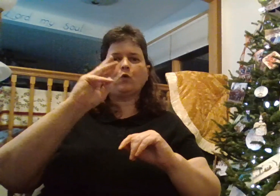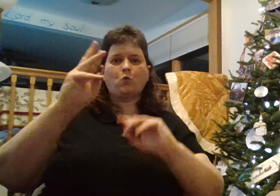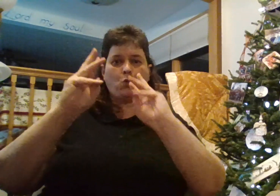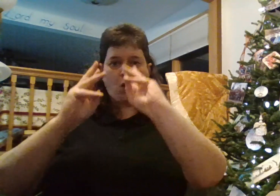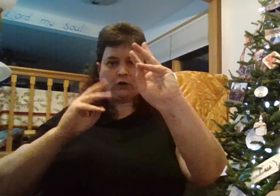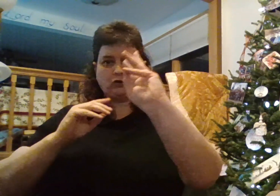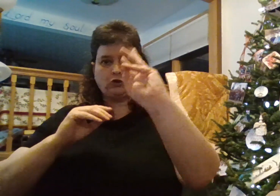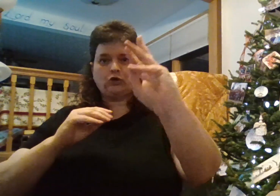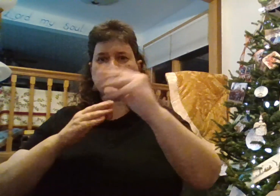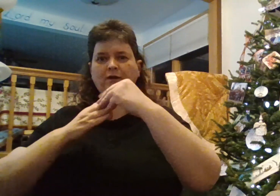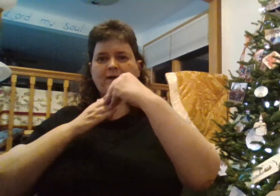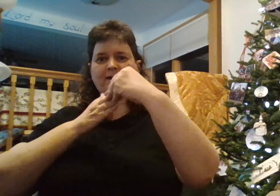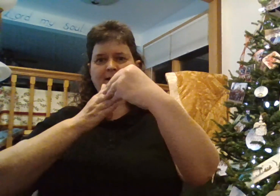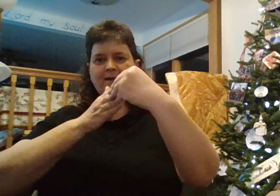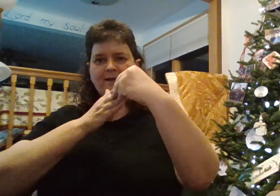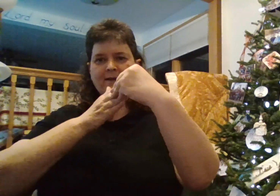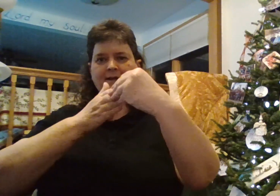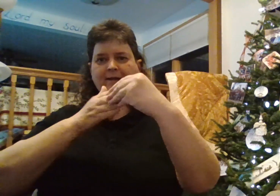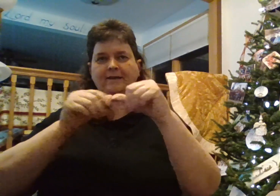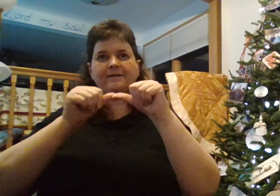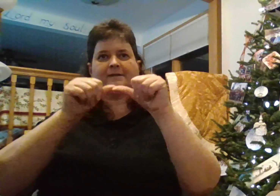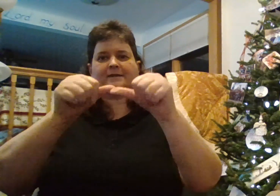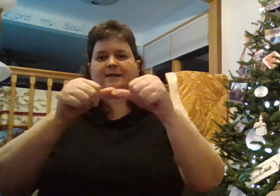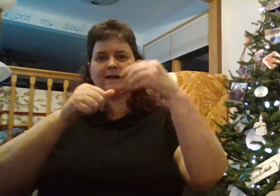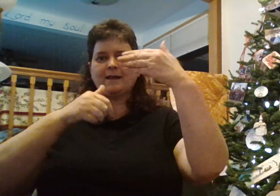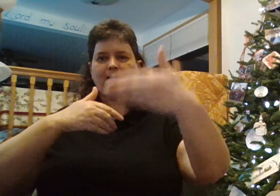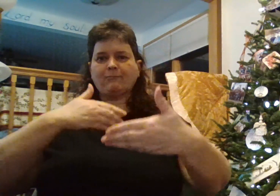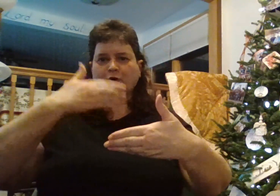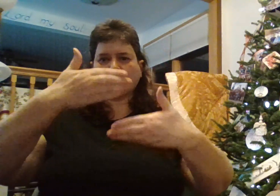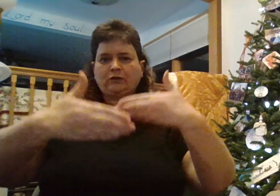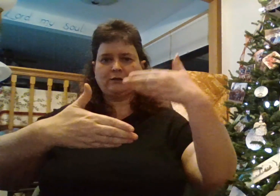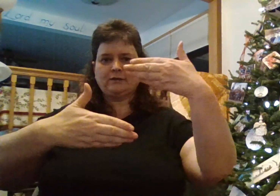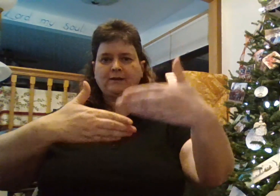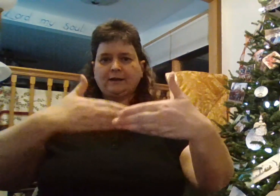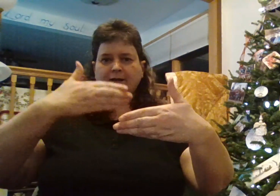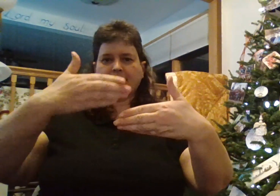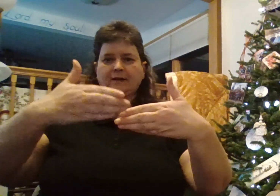Westward leading, Still proceeding,